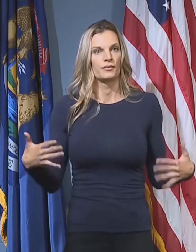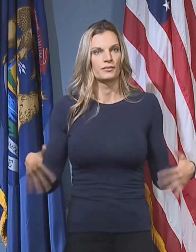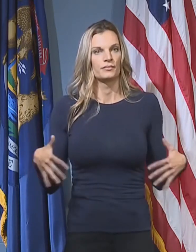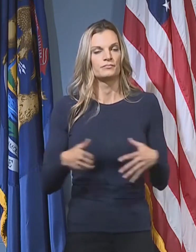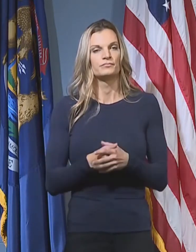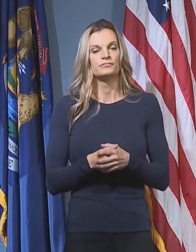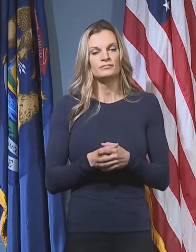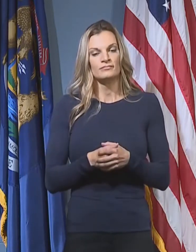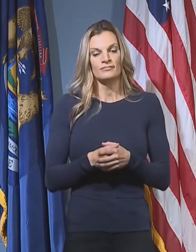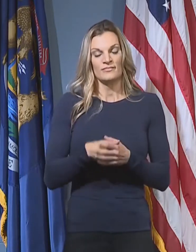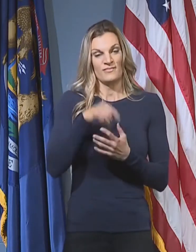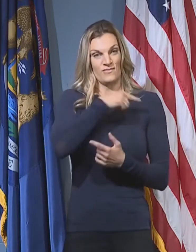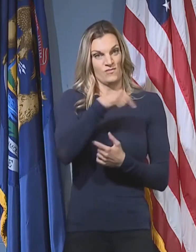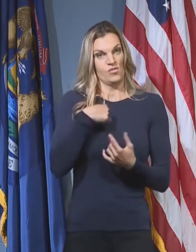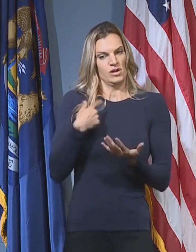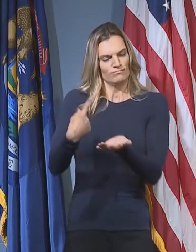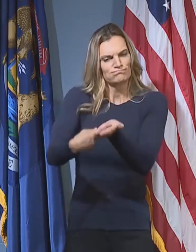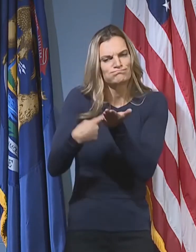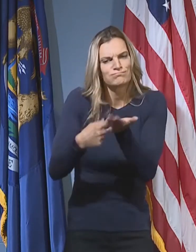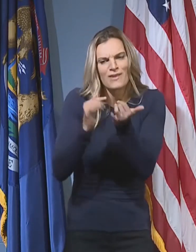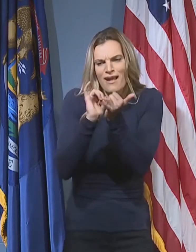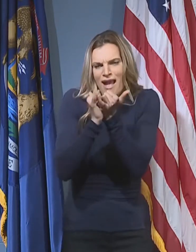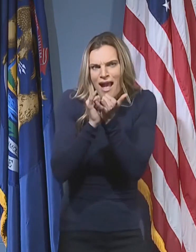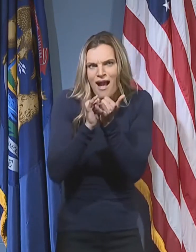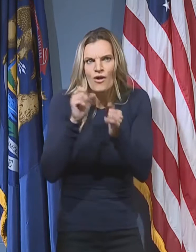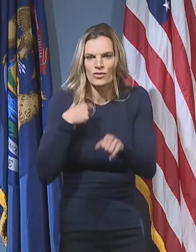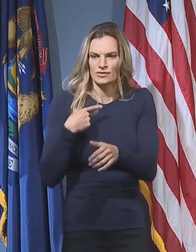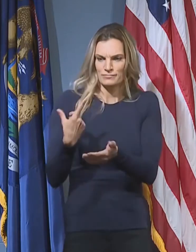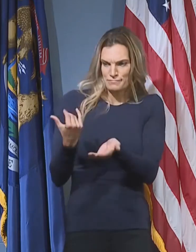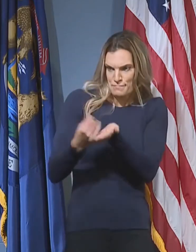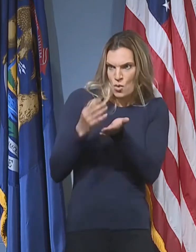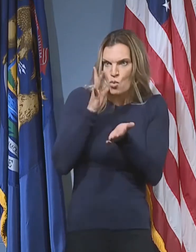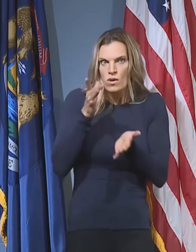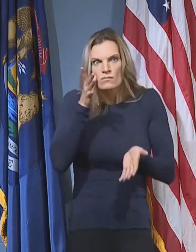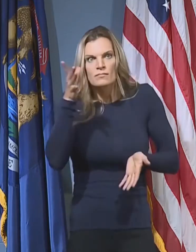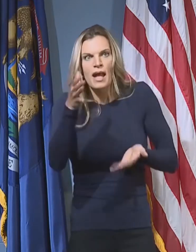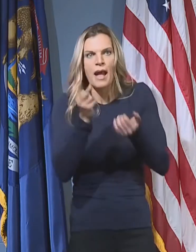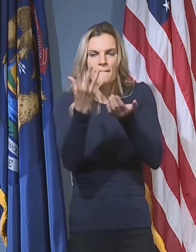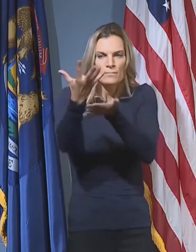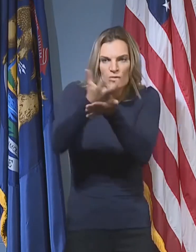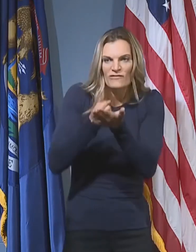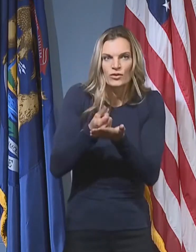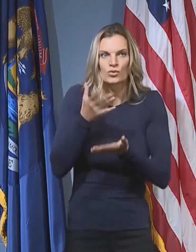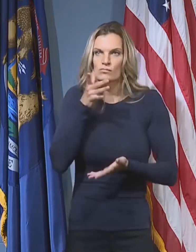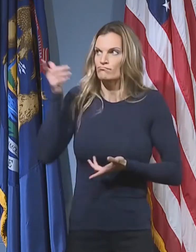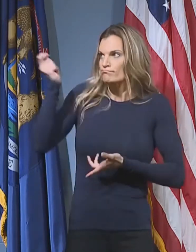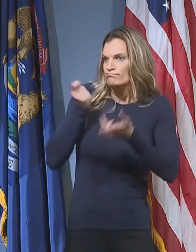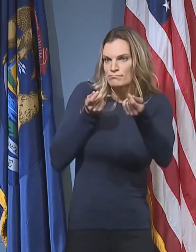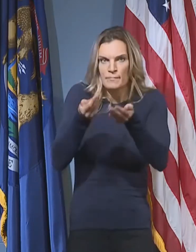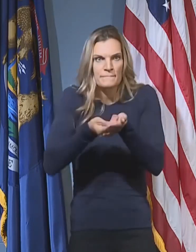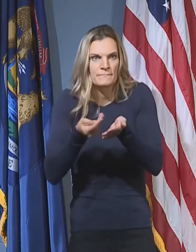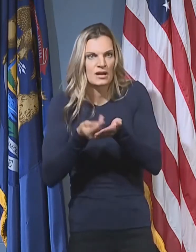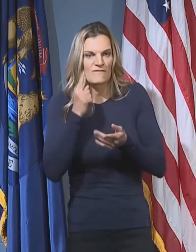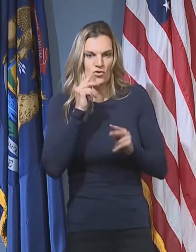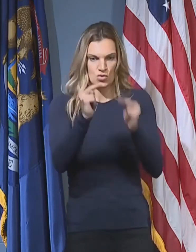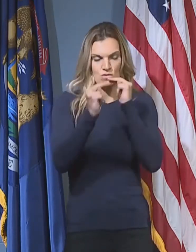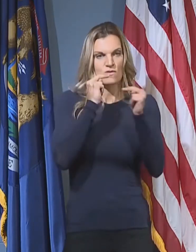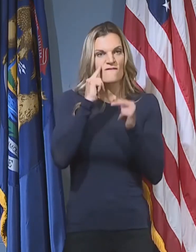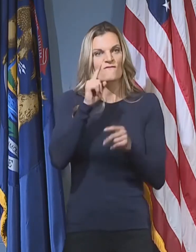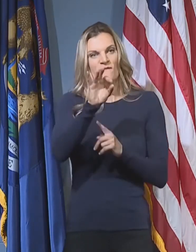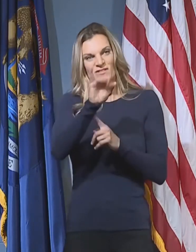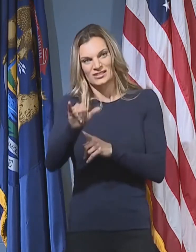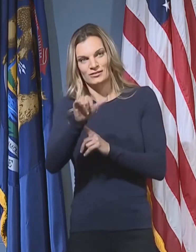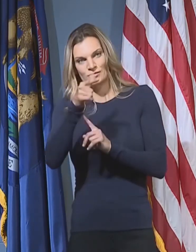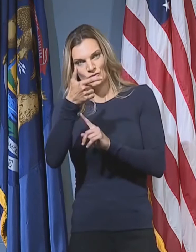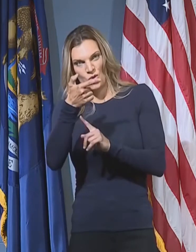in August so that we could get the most up-to-date revenue picture possible before beginning negotiations on fiscal year